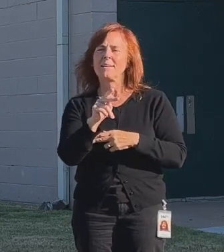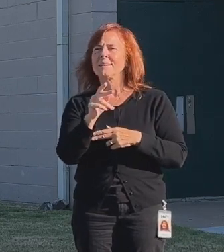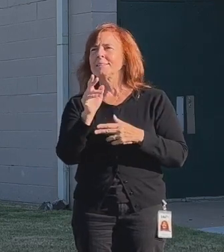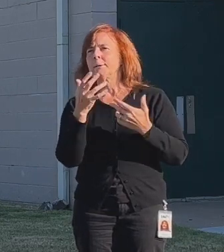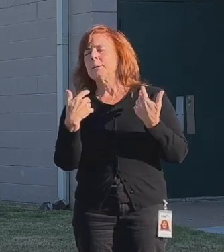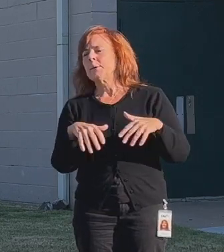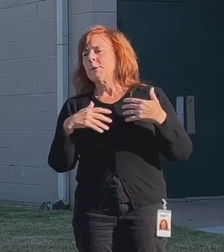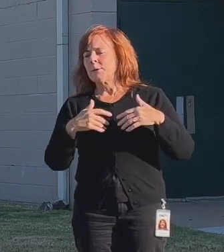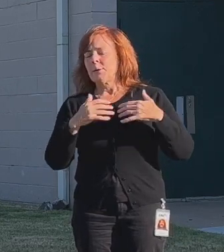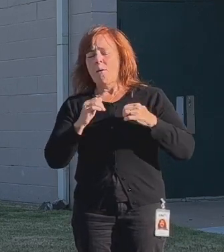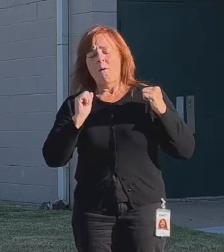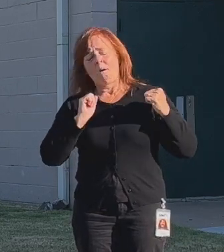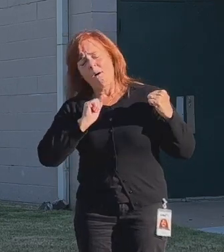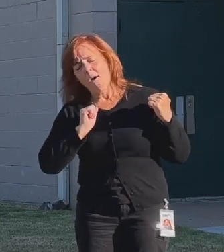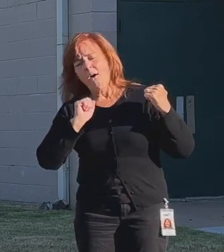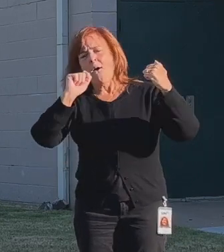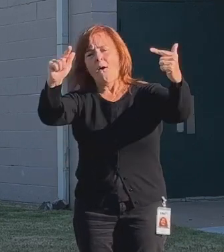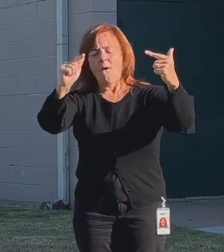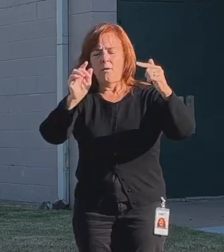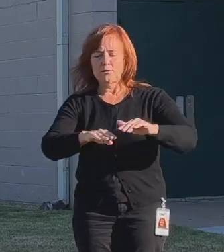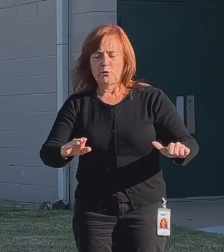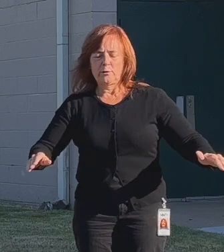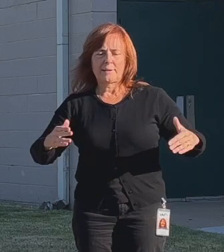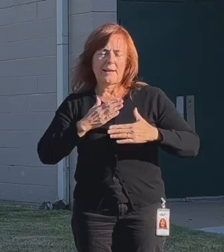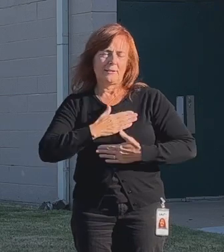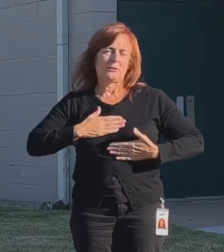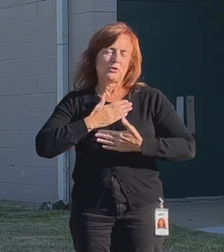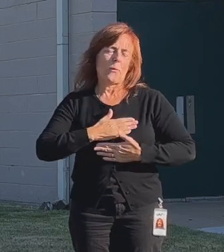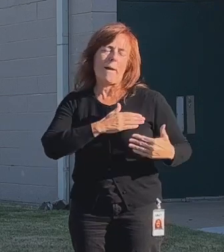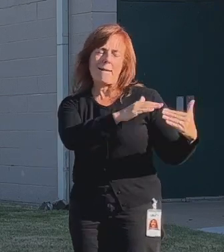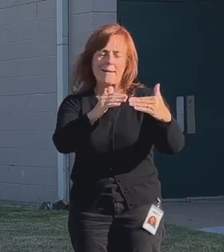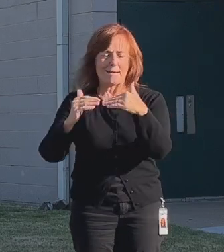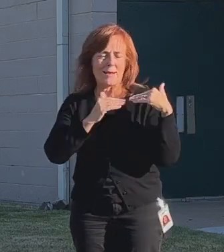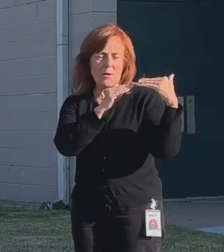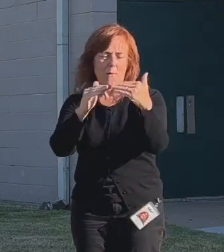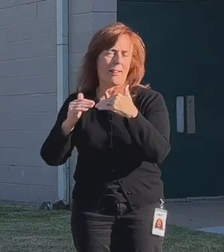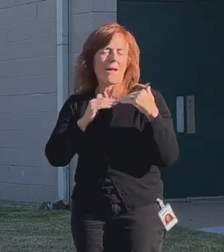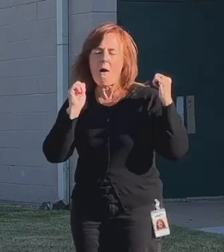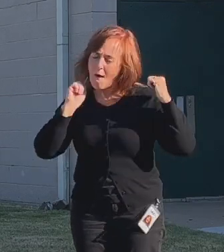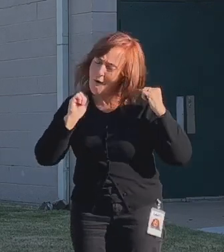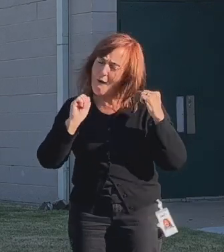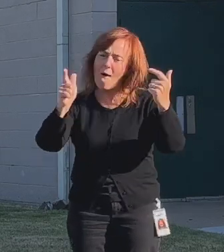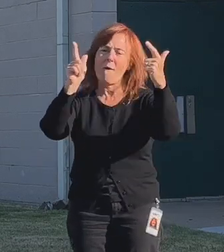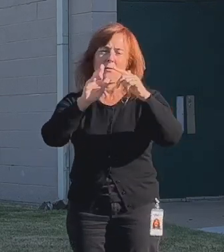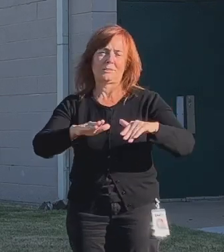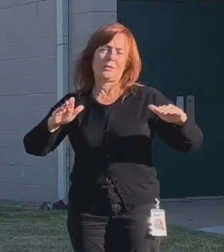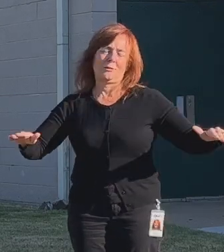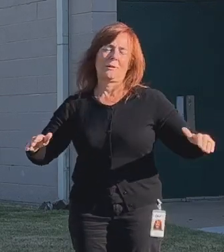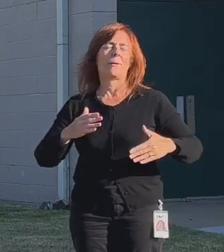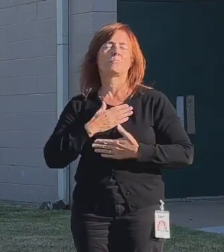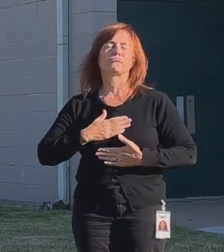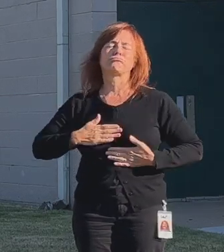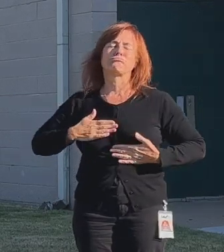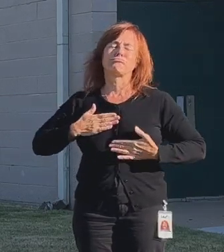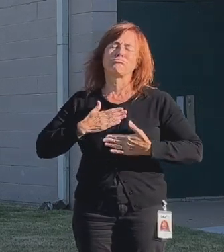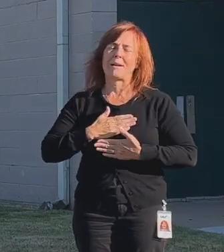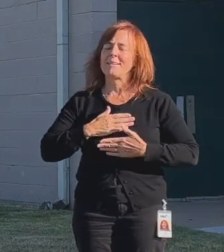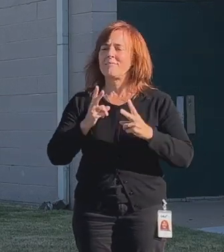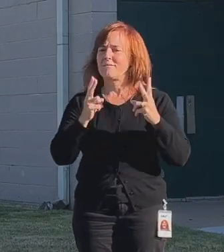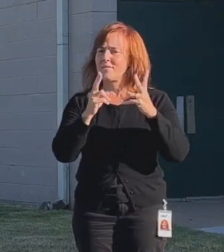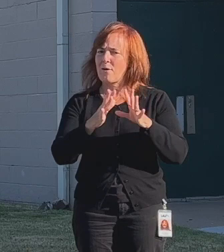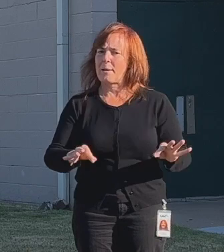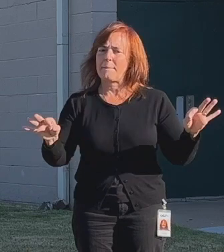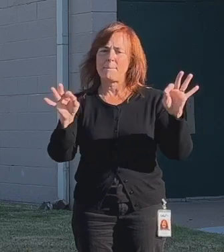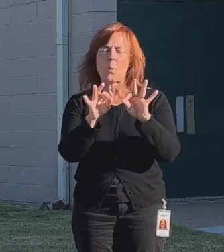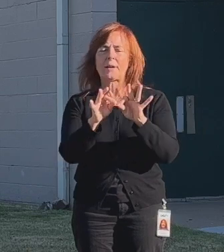which all kids can enjoy on an equal basis, and I think that's really important, this